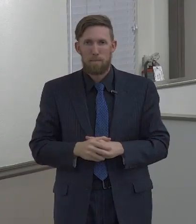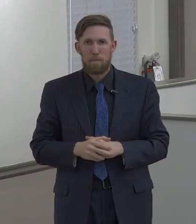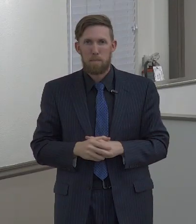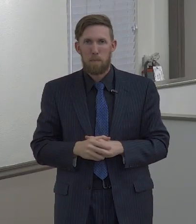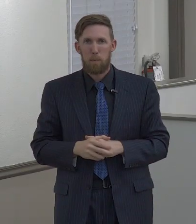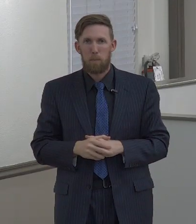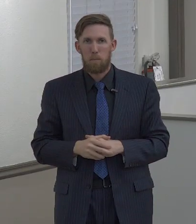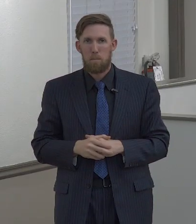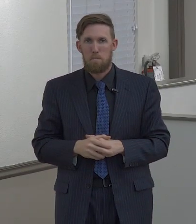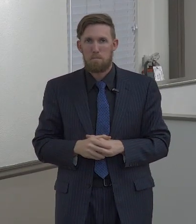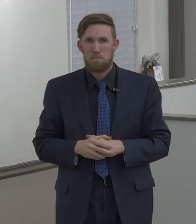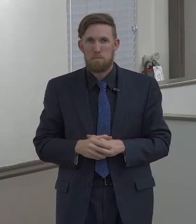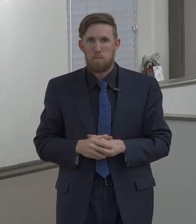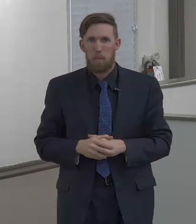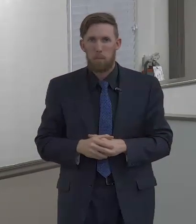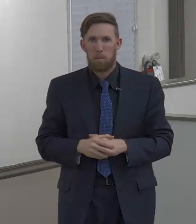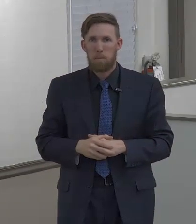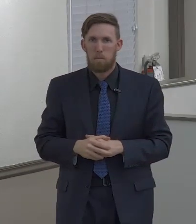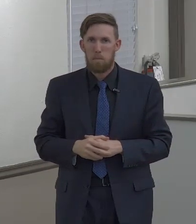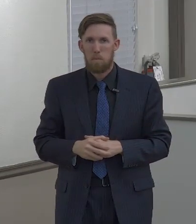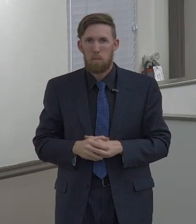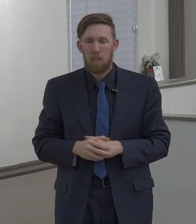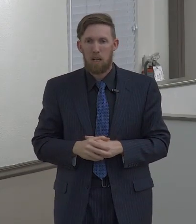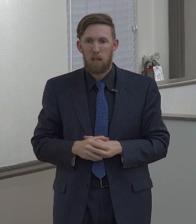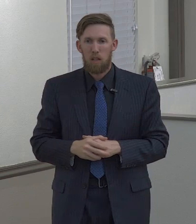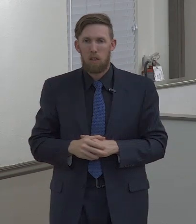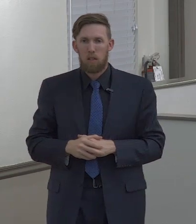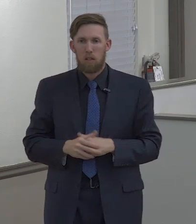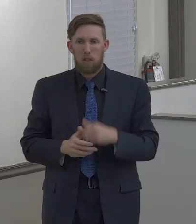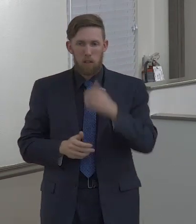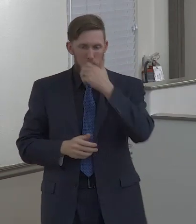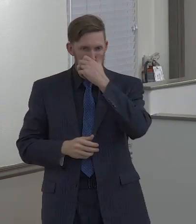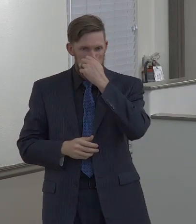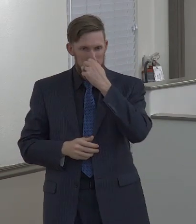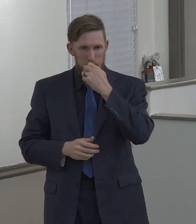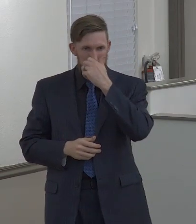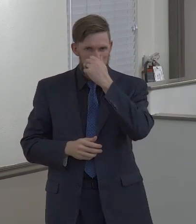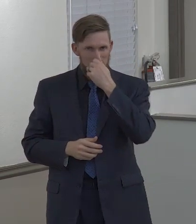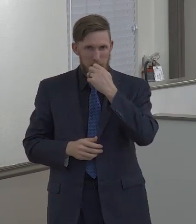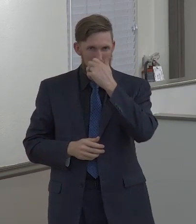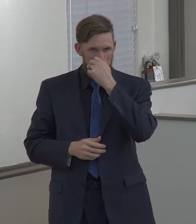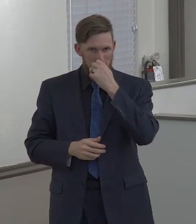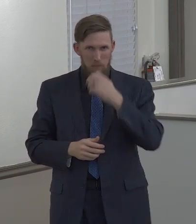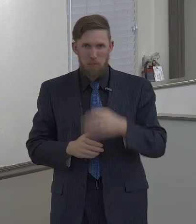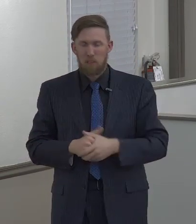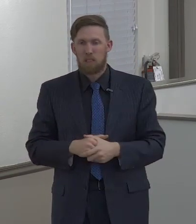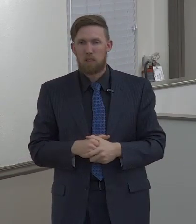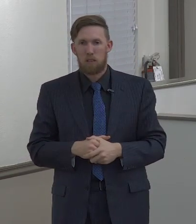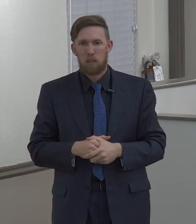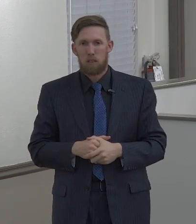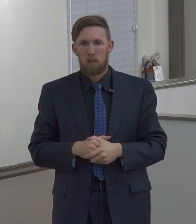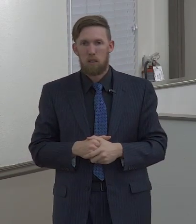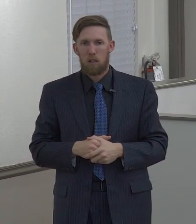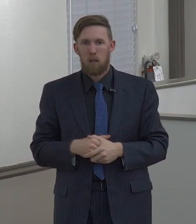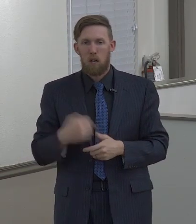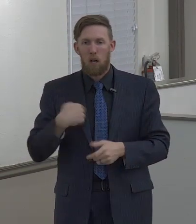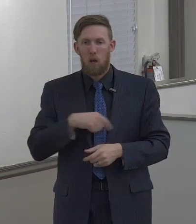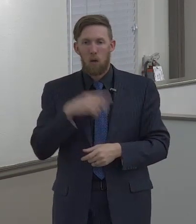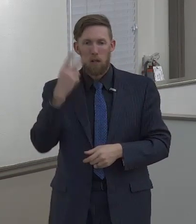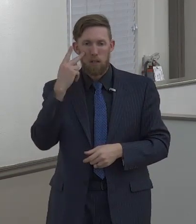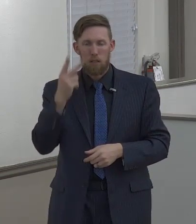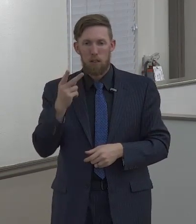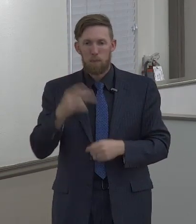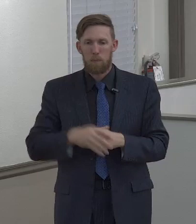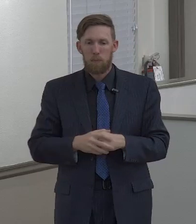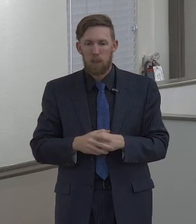that man was able to take the parts of the toy and put them together, there was some preparation